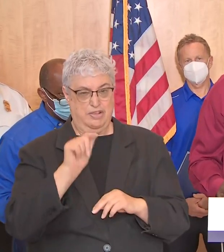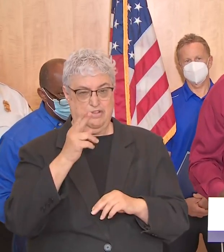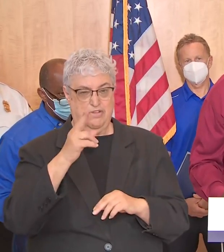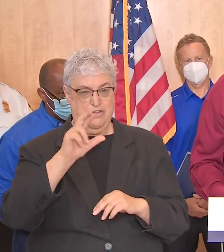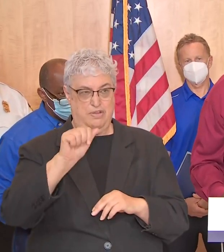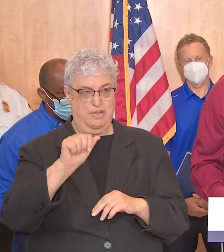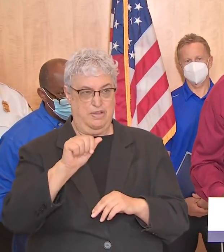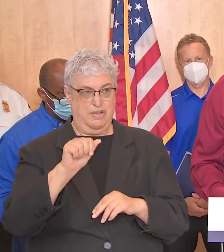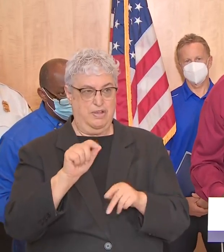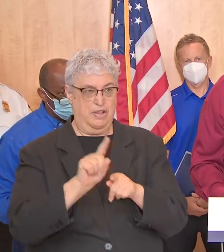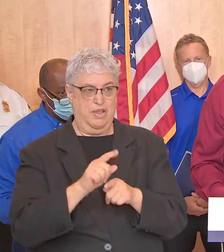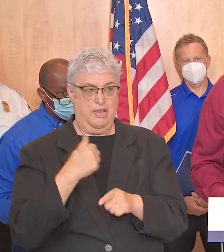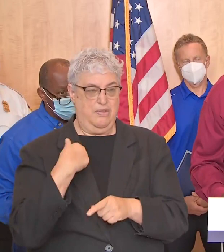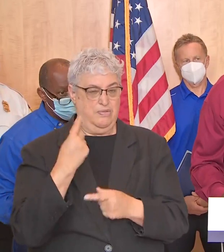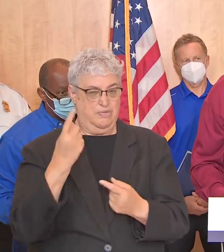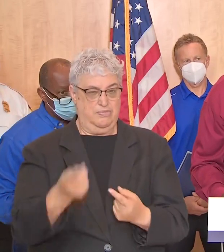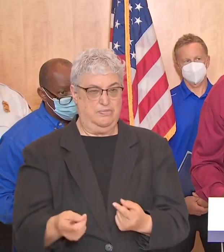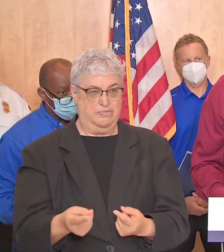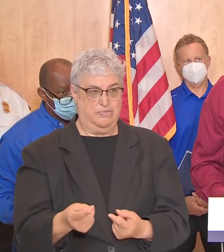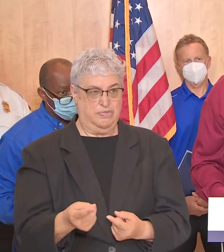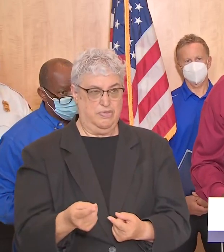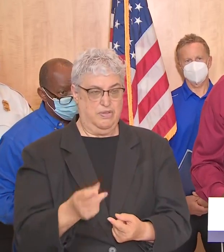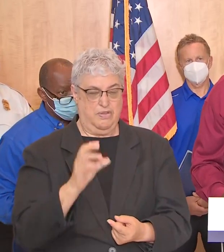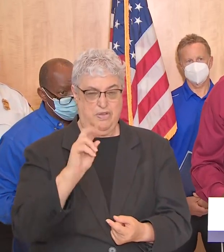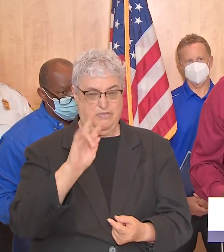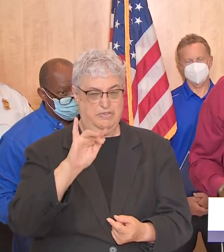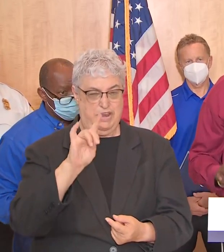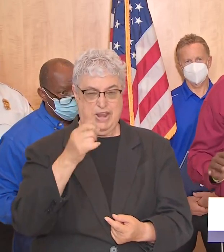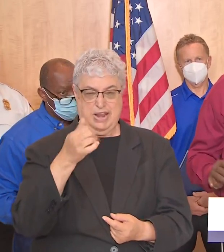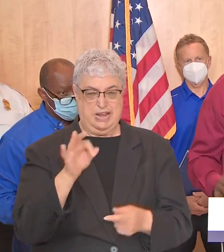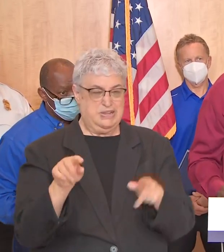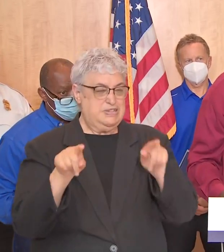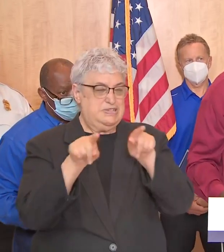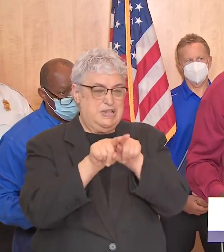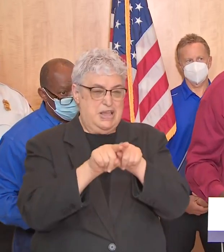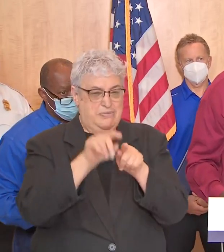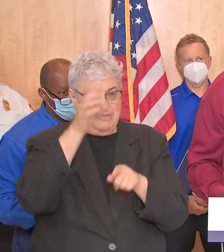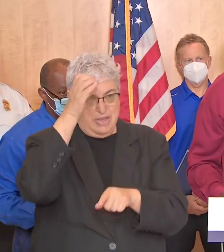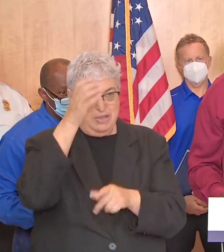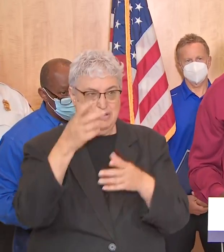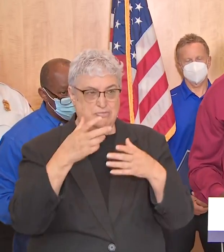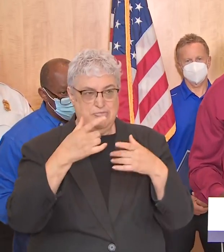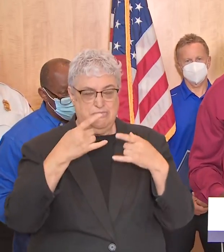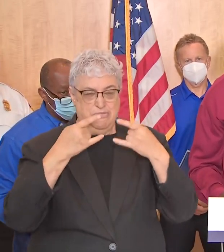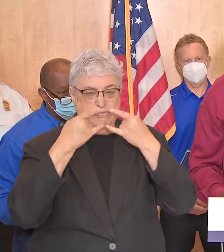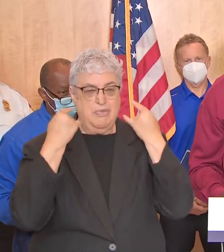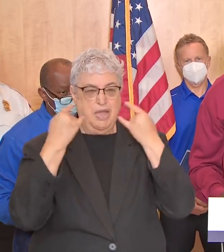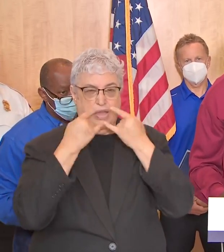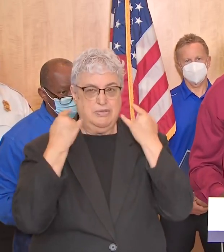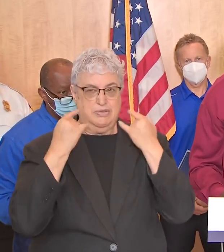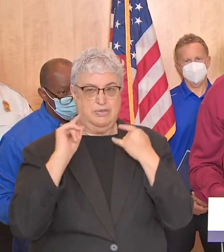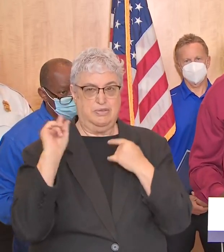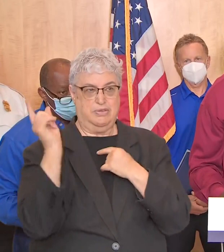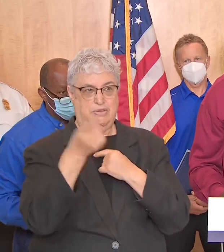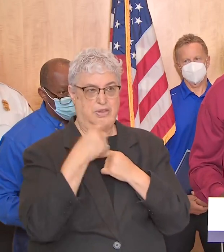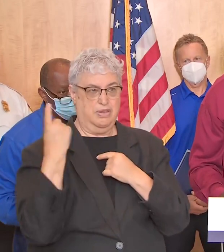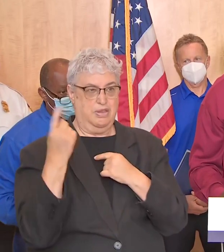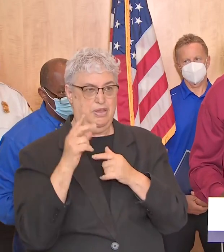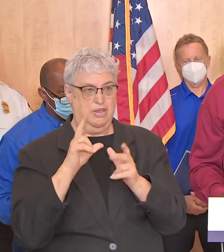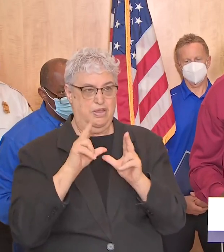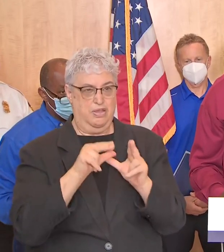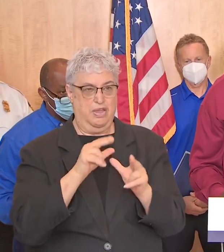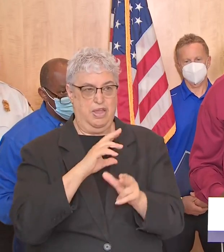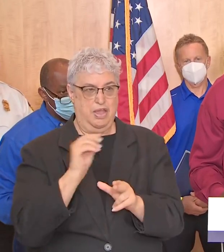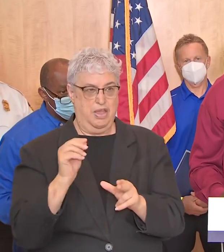is just like we've been doing for the covet 19. we've all masked up the city to protect it from the hurricane